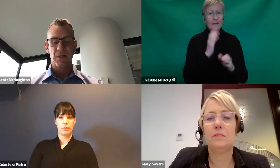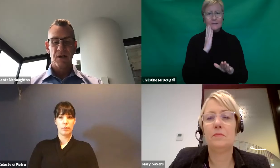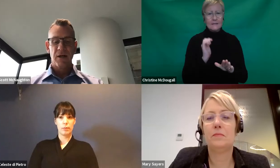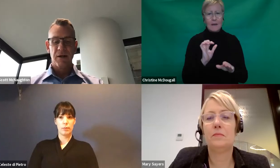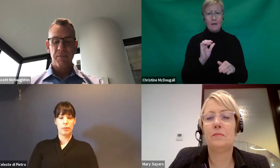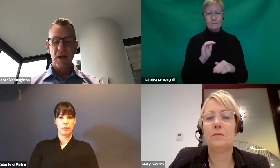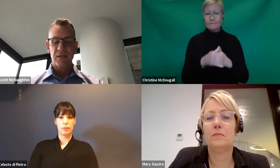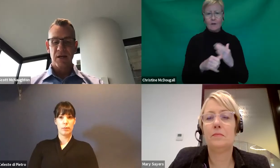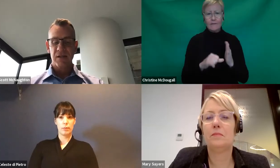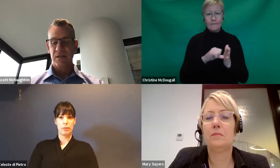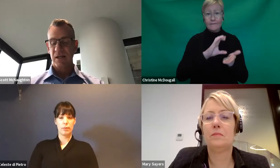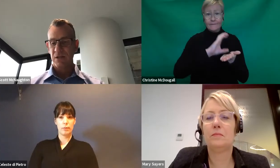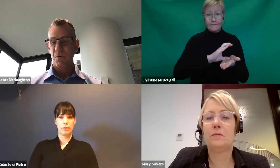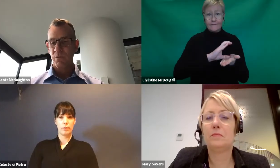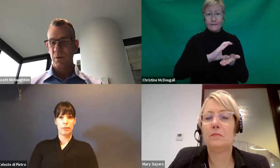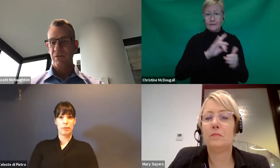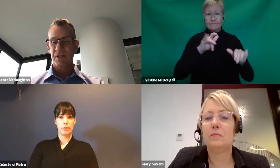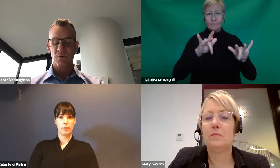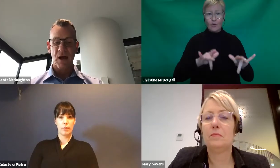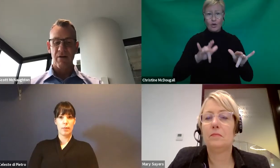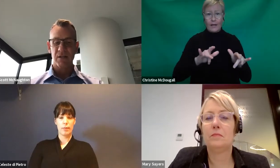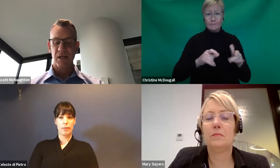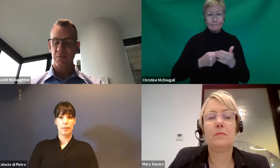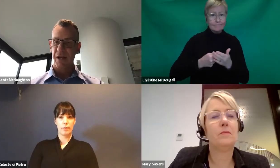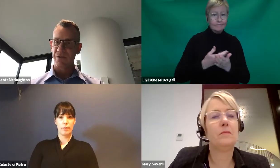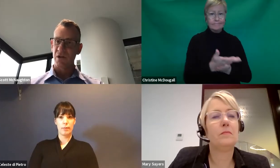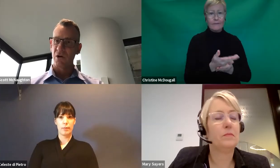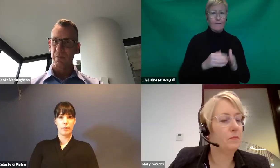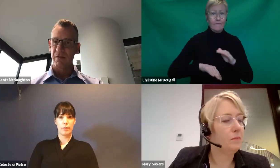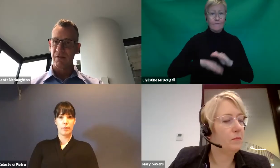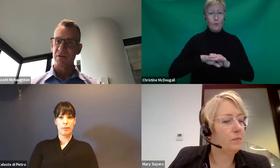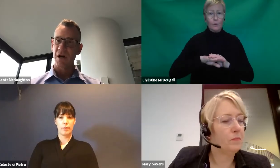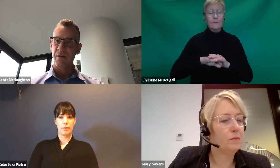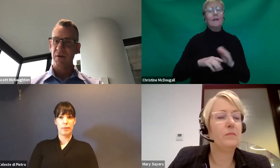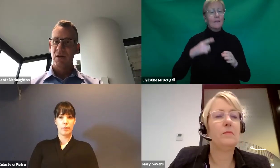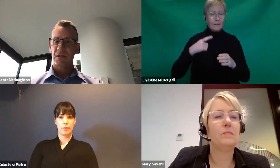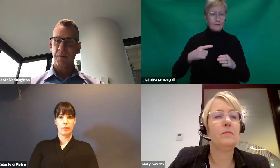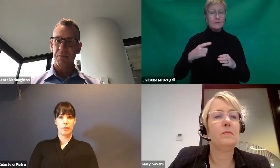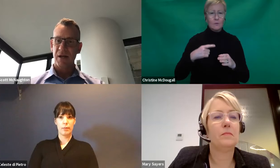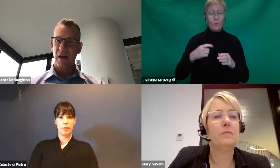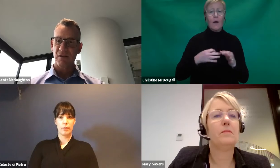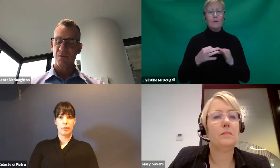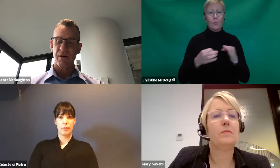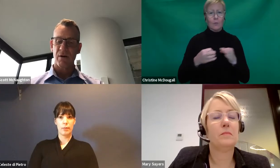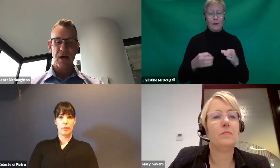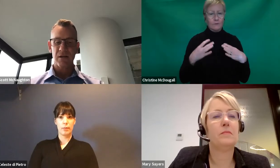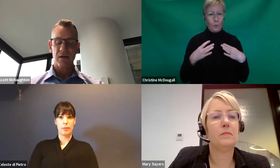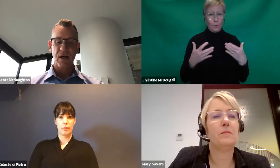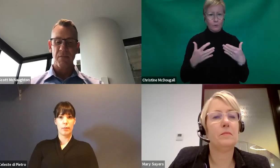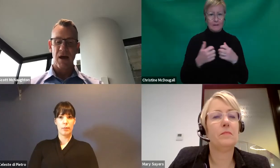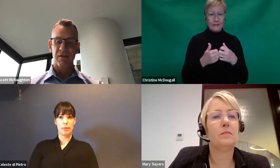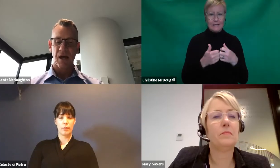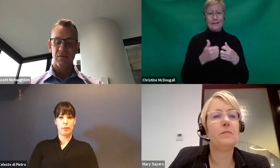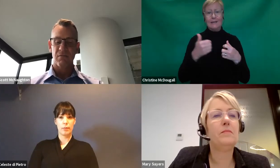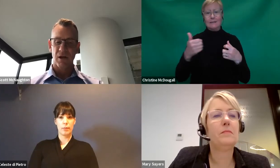forward. And as I said, that's why one of the reasons we are extending plans for longer periods of time, so people aren't having to worry about